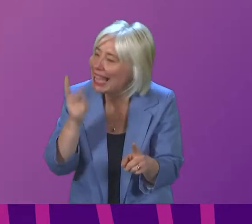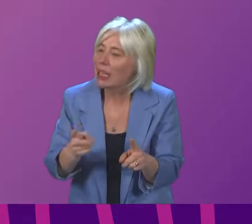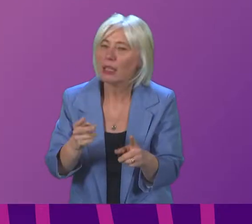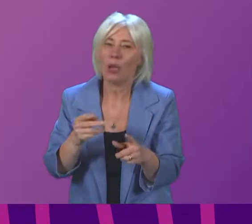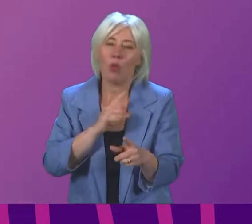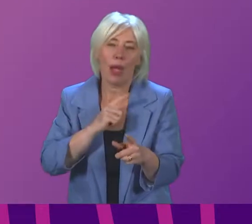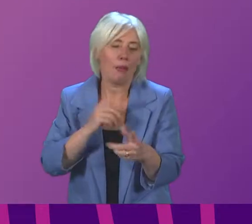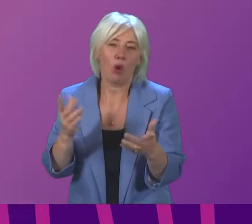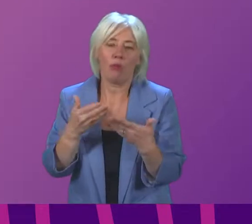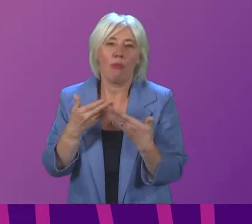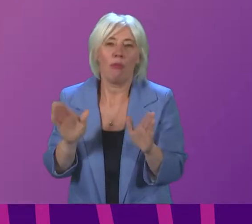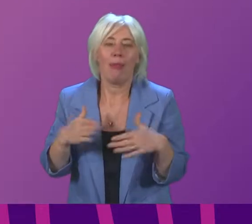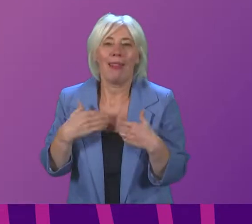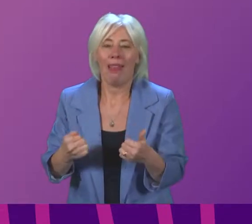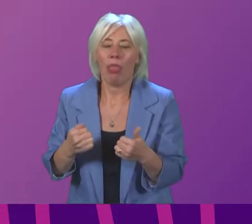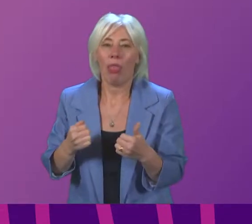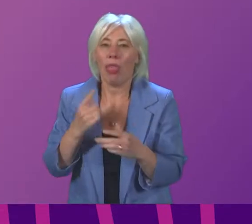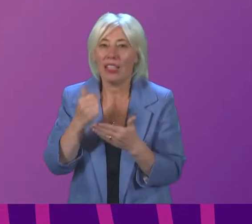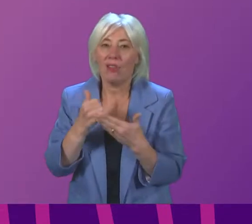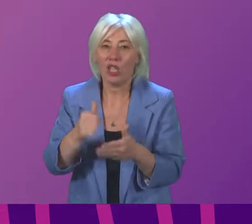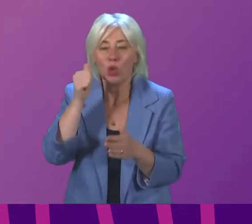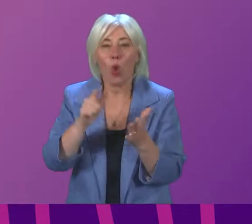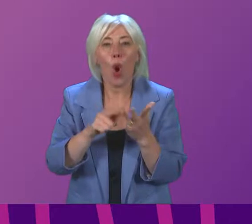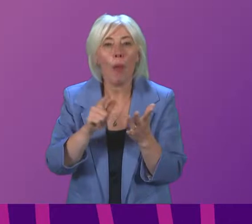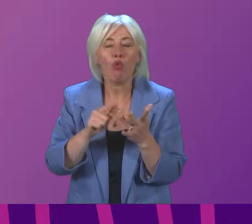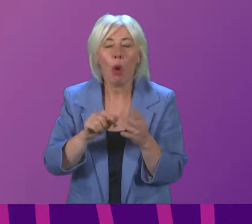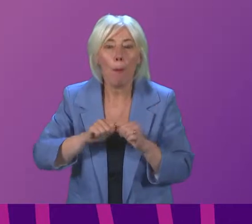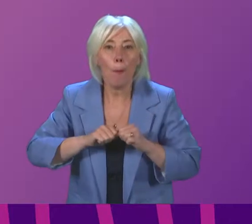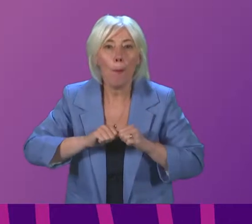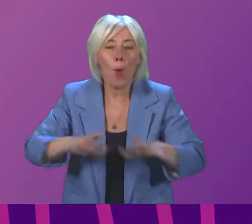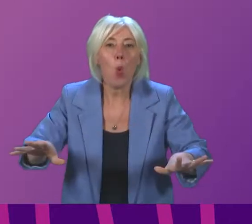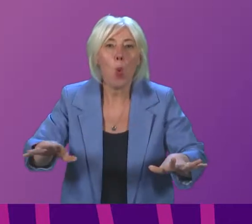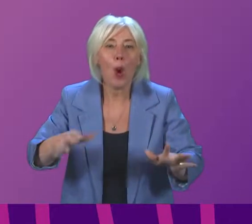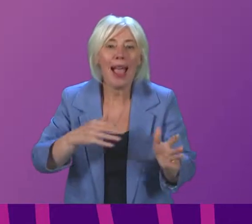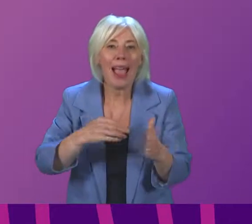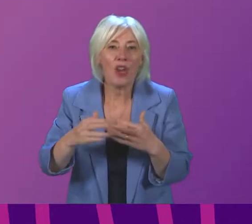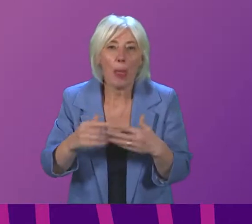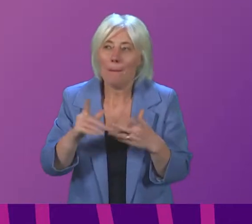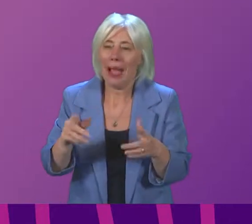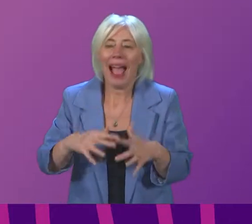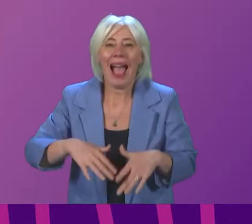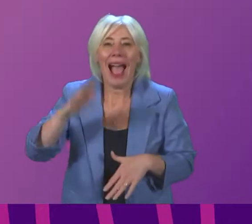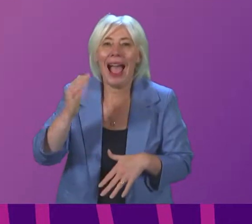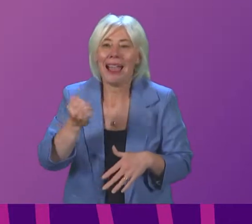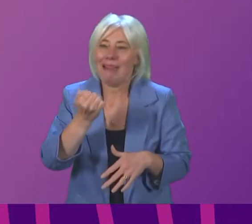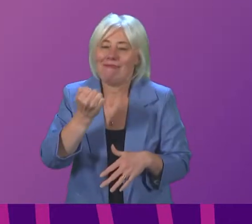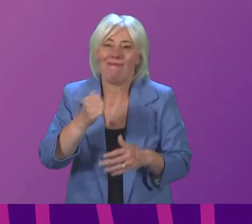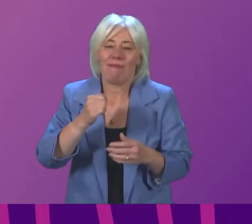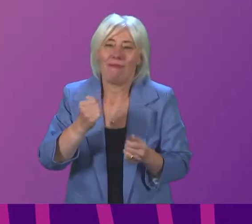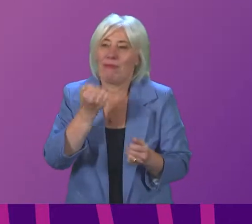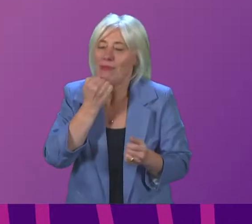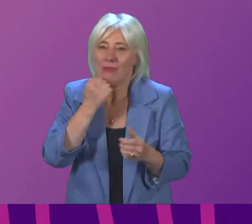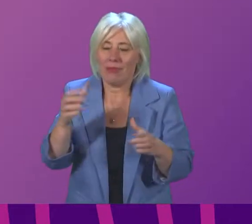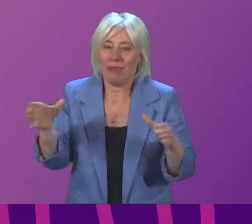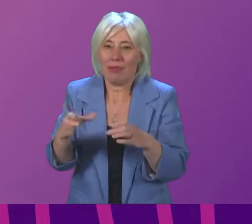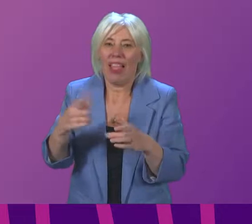health advice. We know that Omicron is spreading fast generally, but the high attack rate means that if there is a group of people